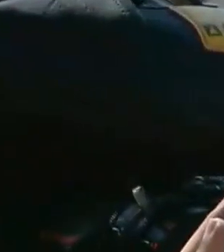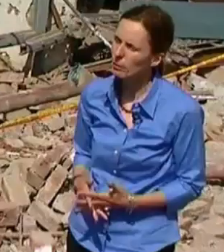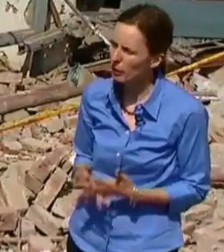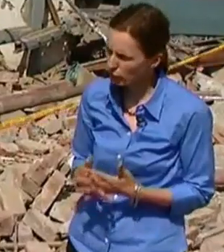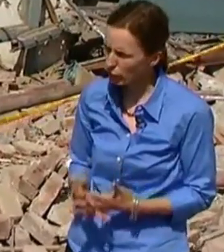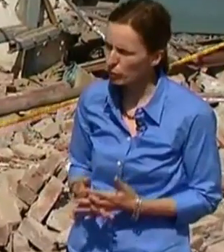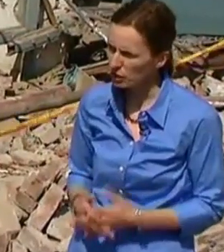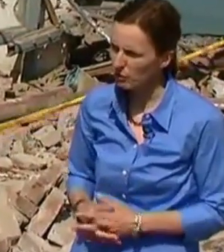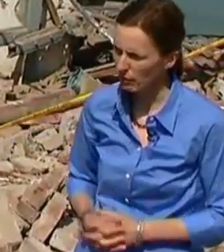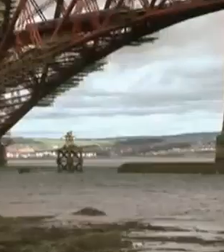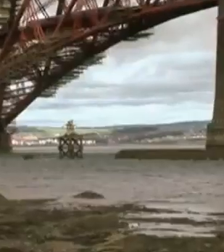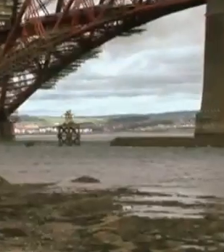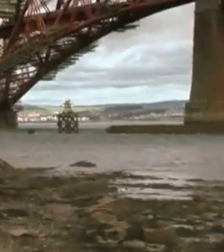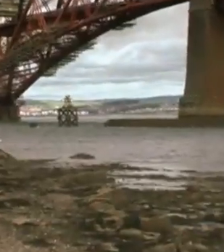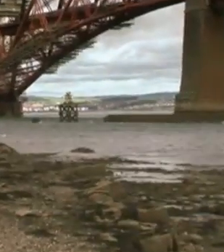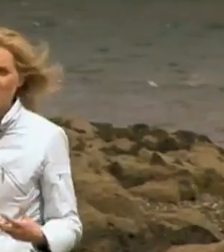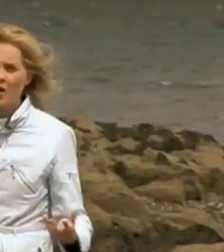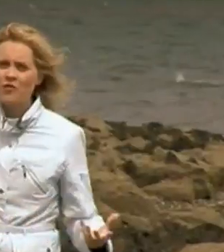Blustery through west near